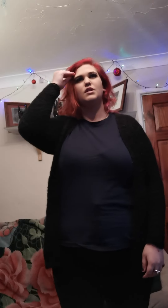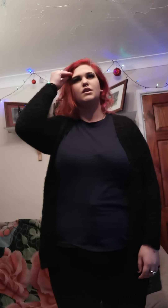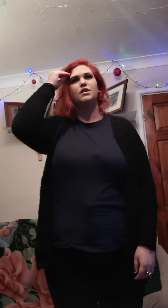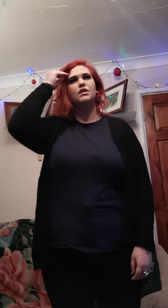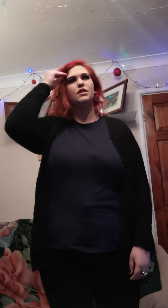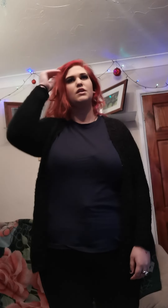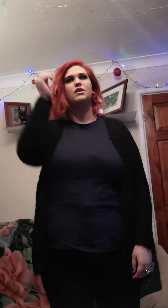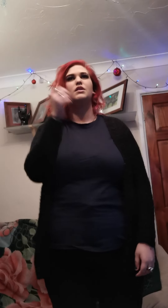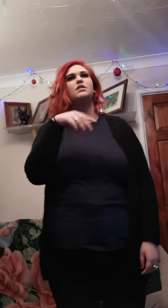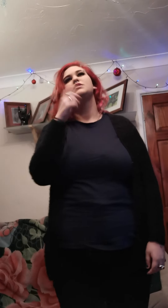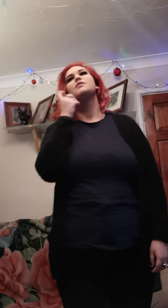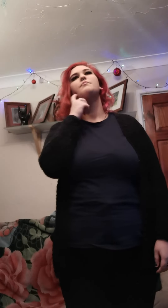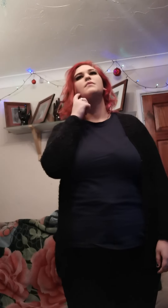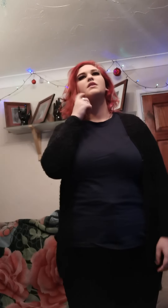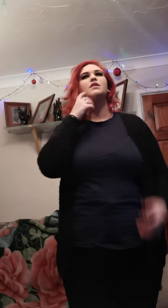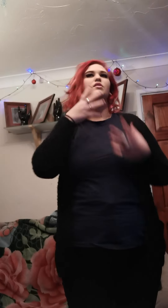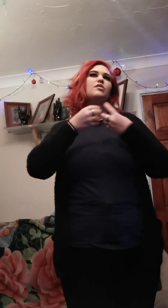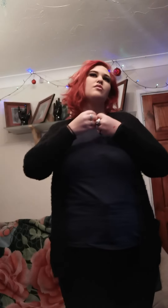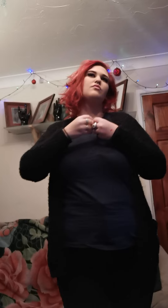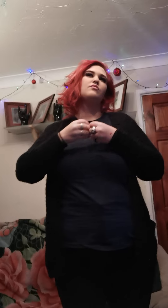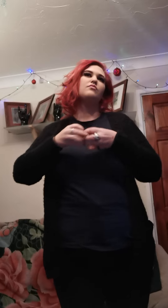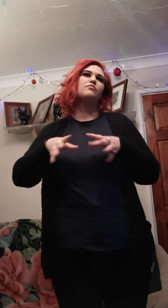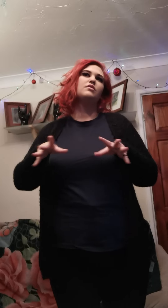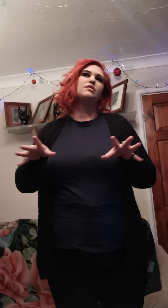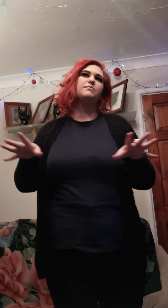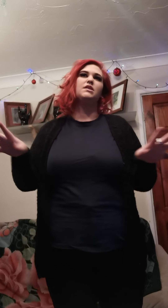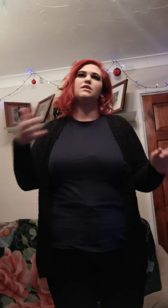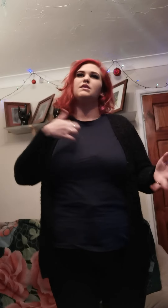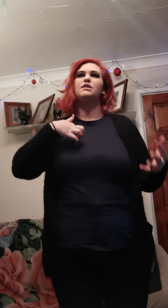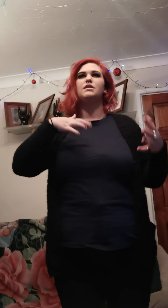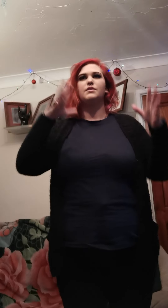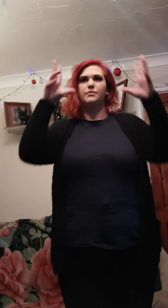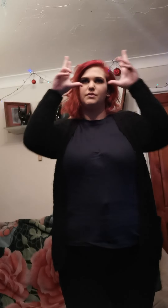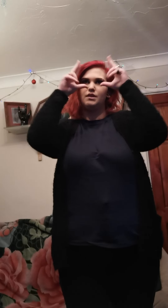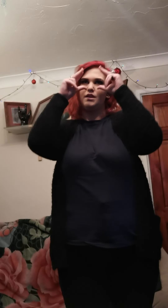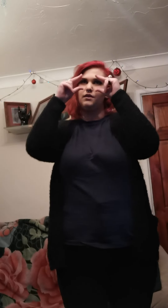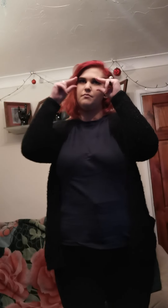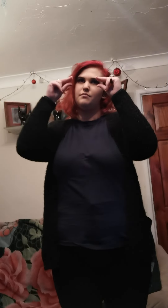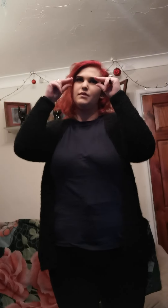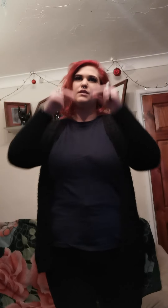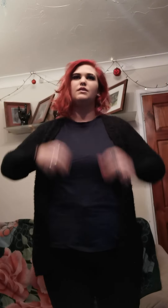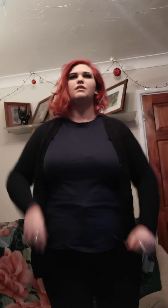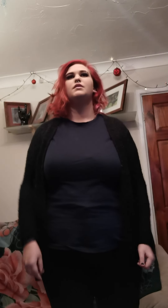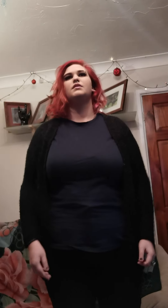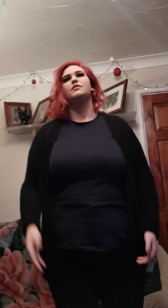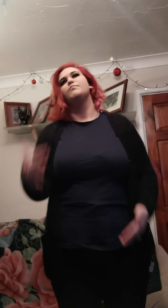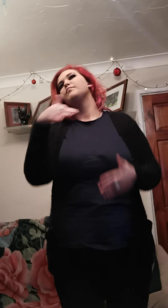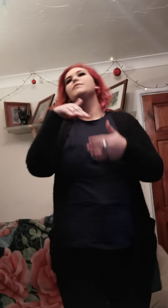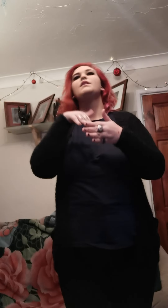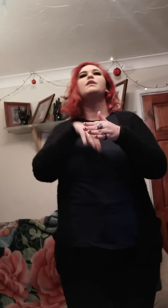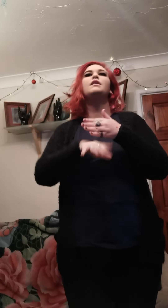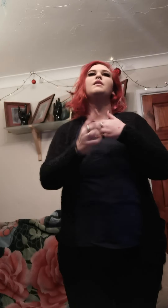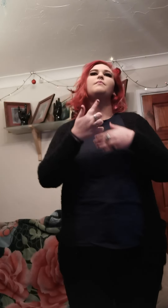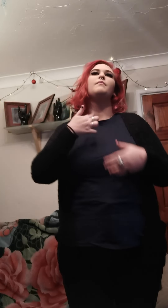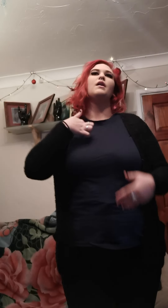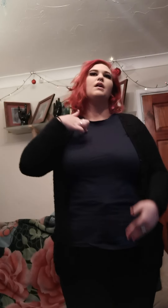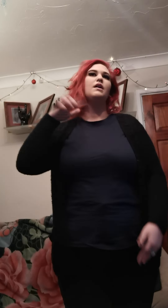simply eases me to sleep. In my